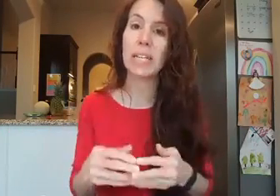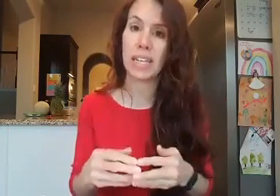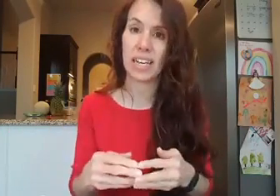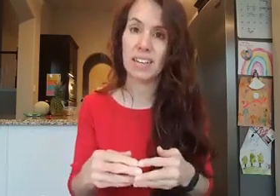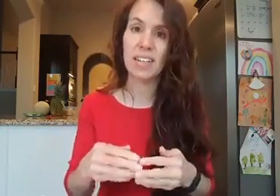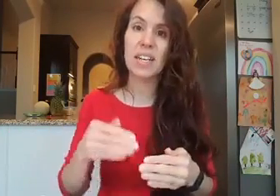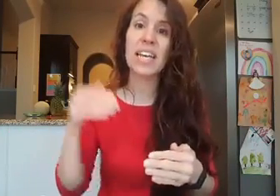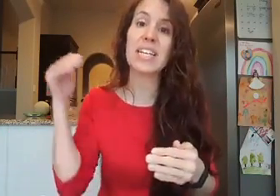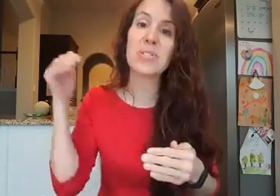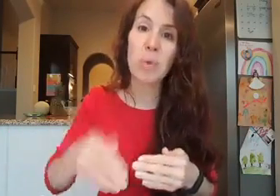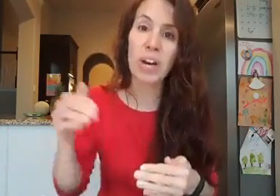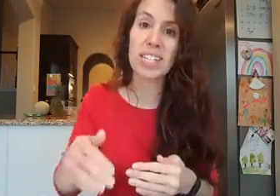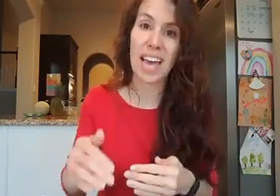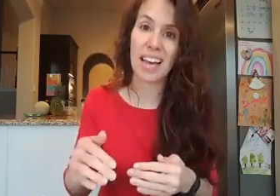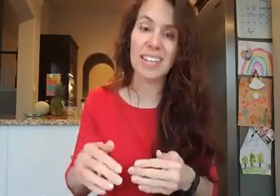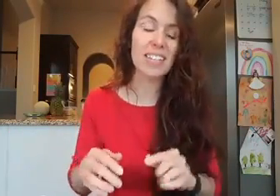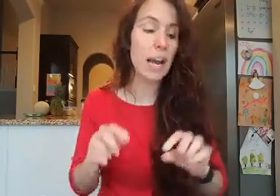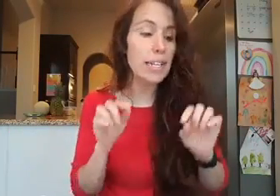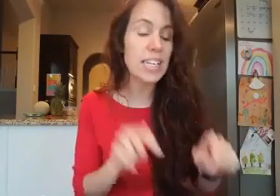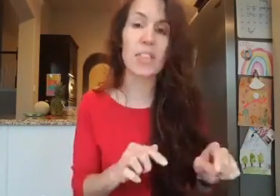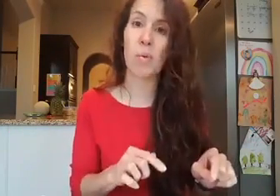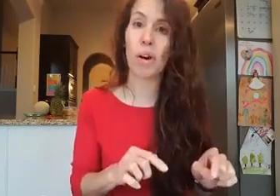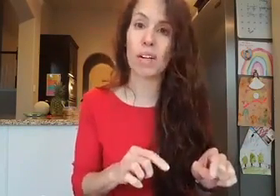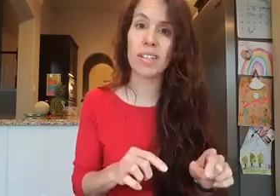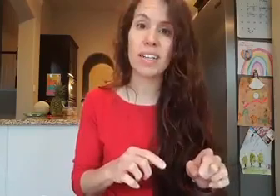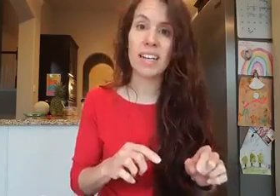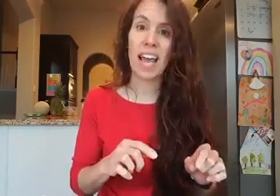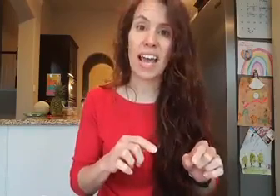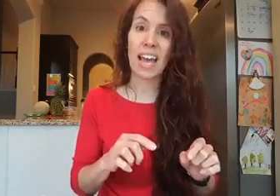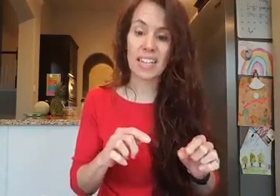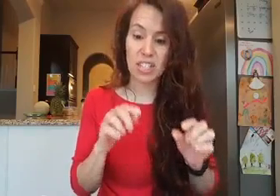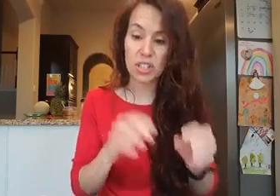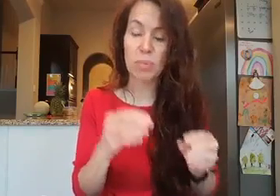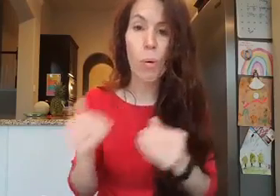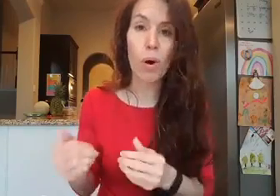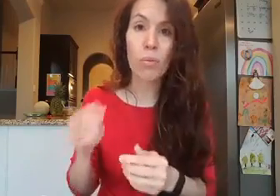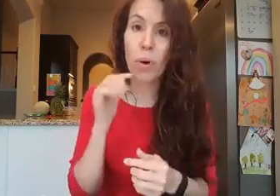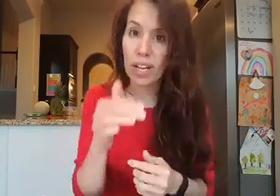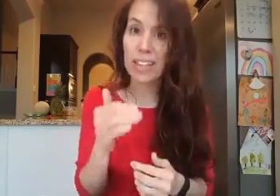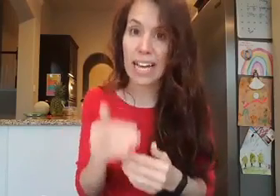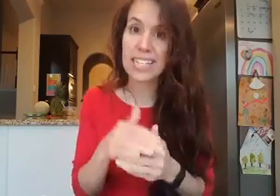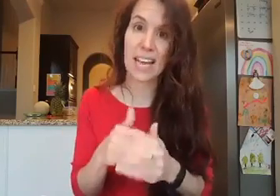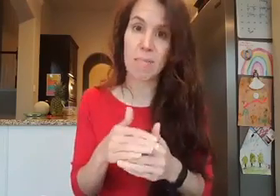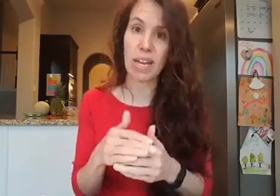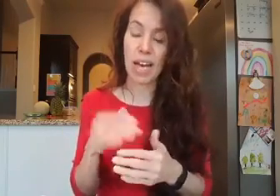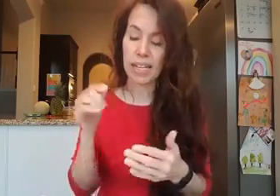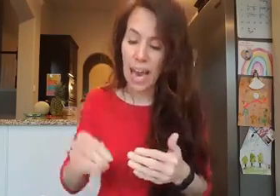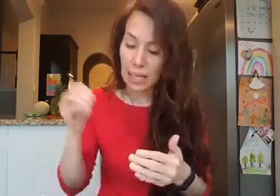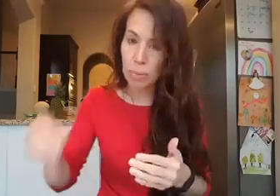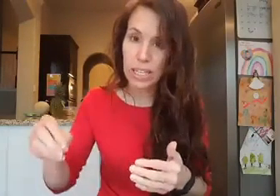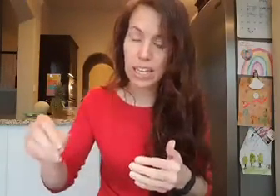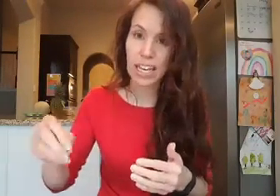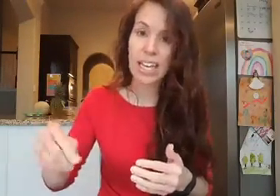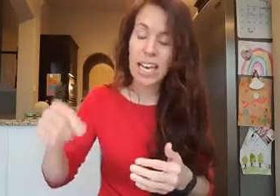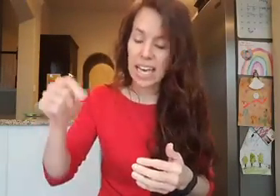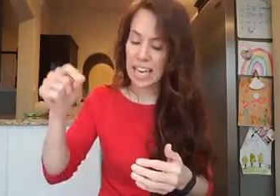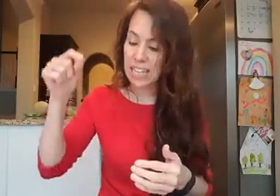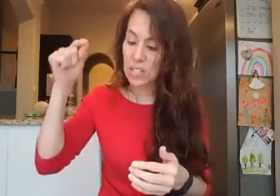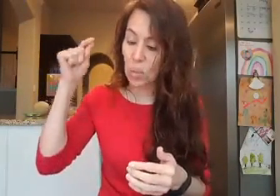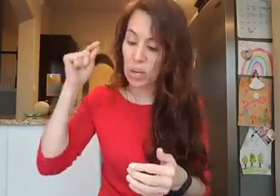is where it's at, and it's in the word to support that statement. Accountability is when